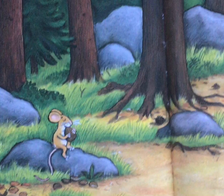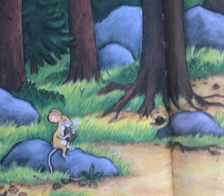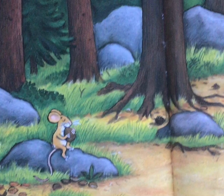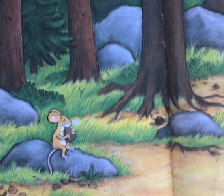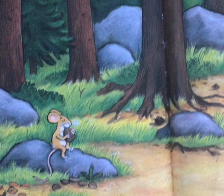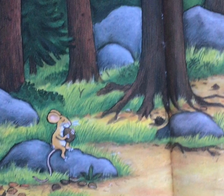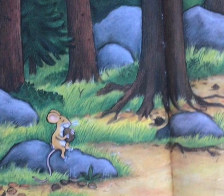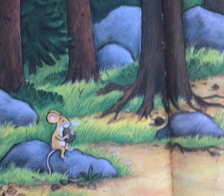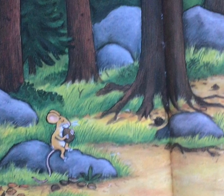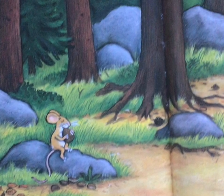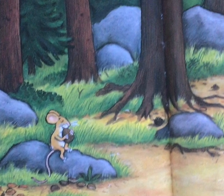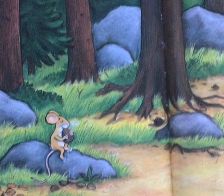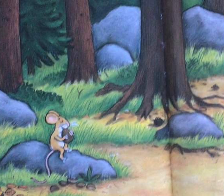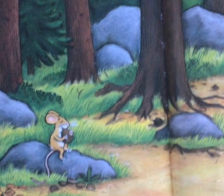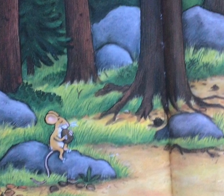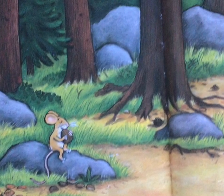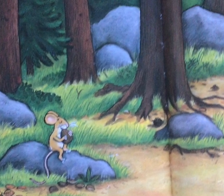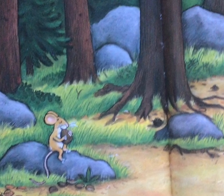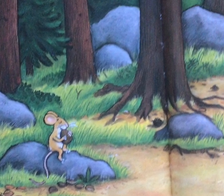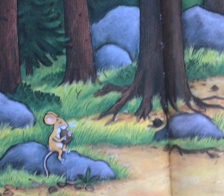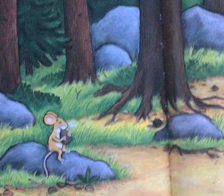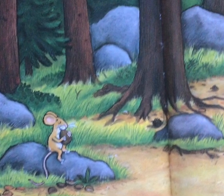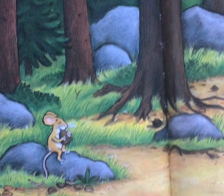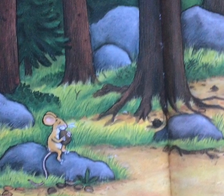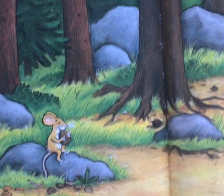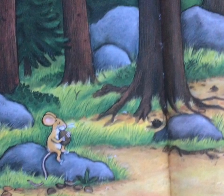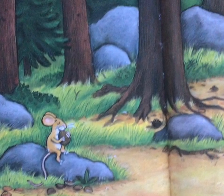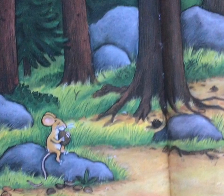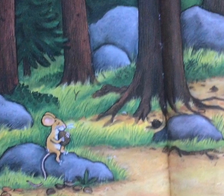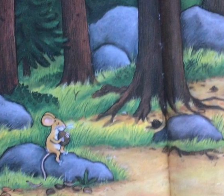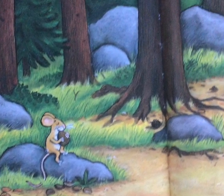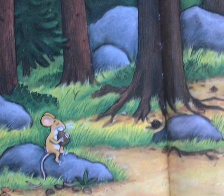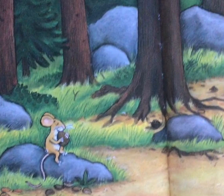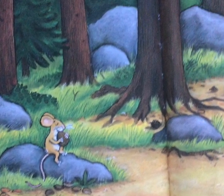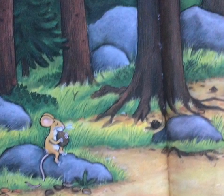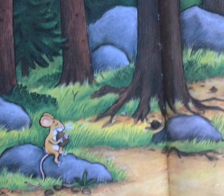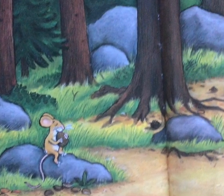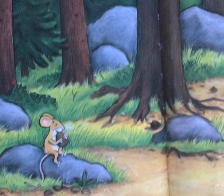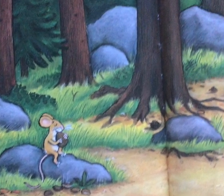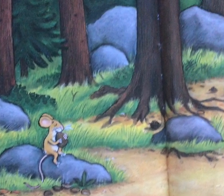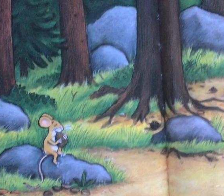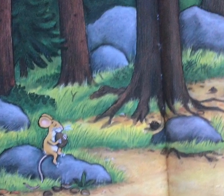You're right. leaning down, you hear it. you By you.